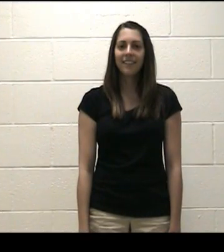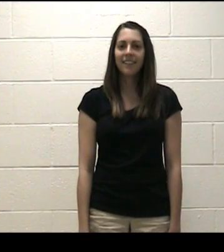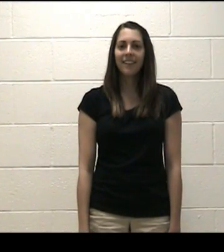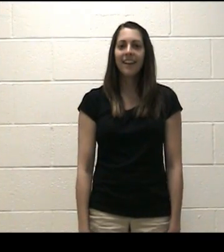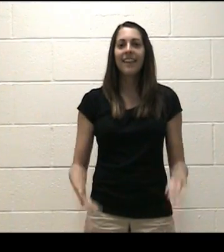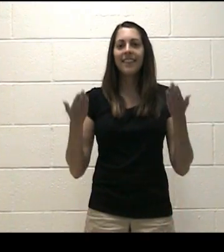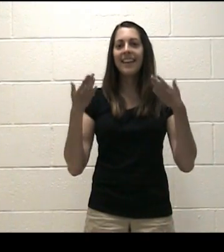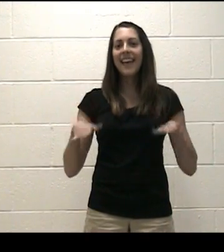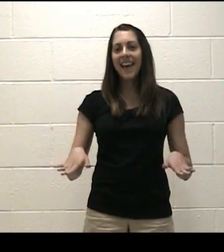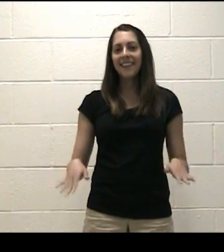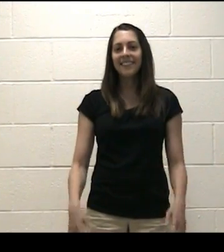The end.